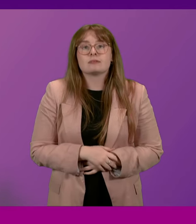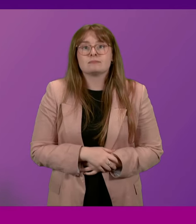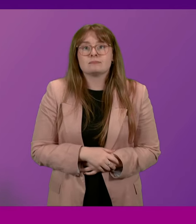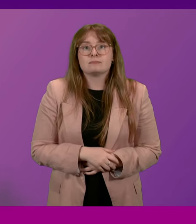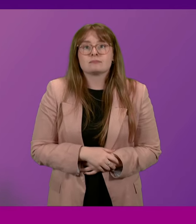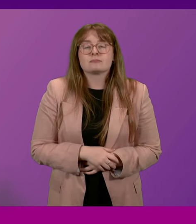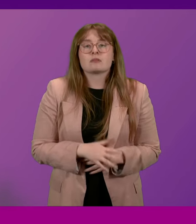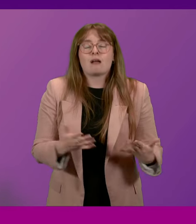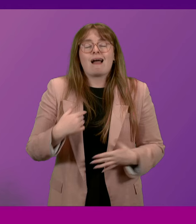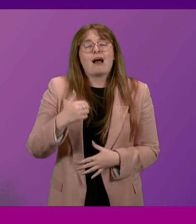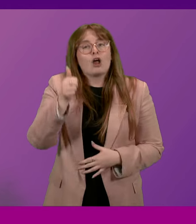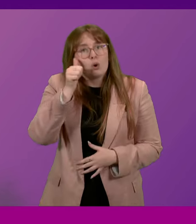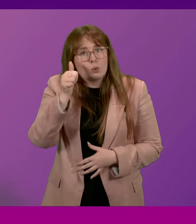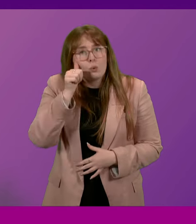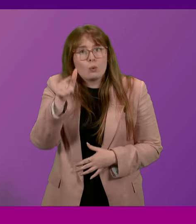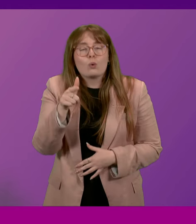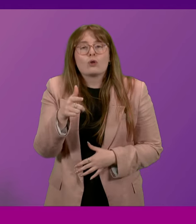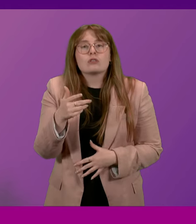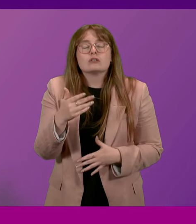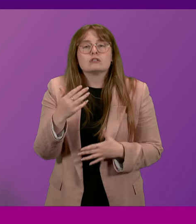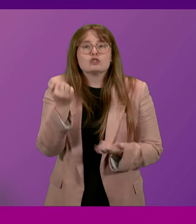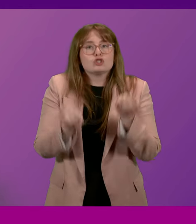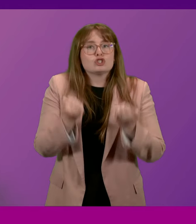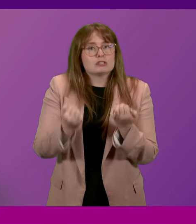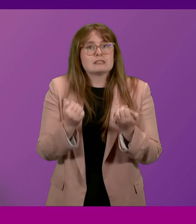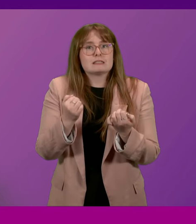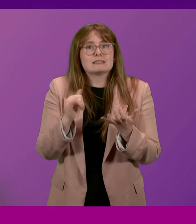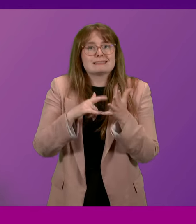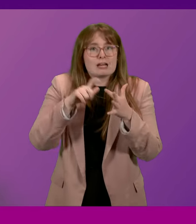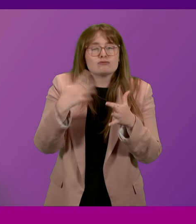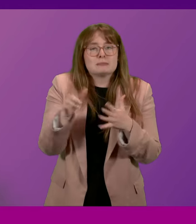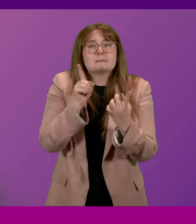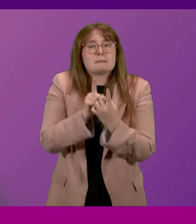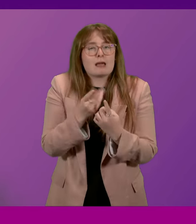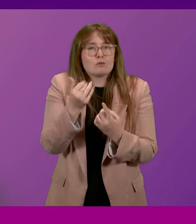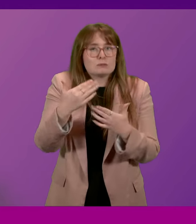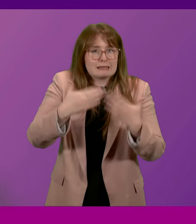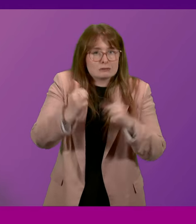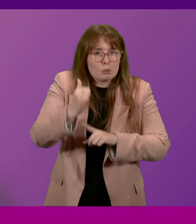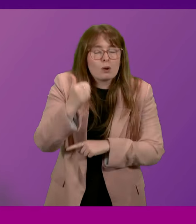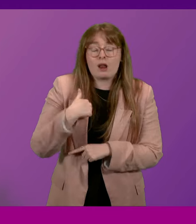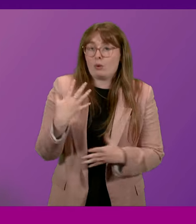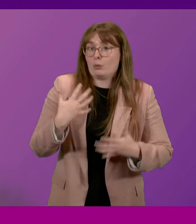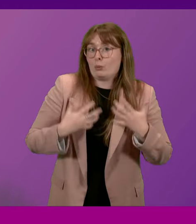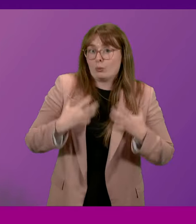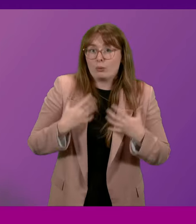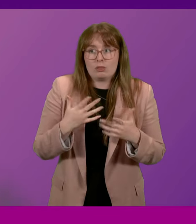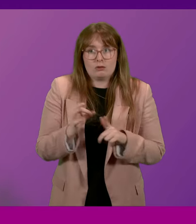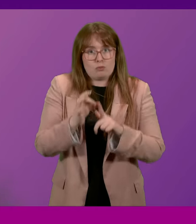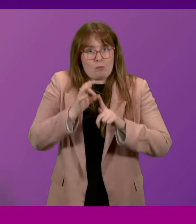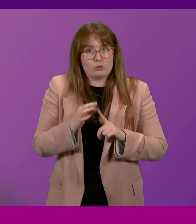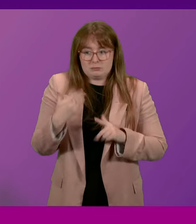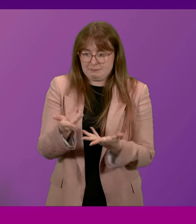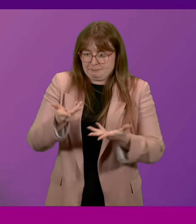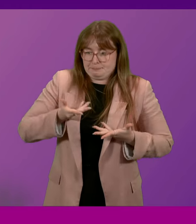I know that the Justice Secretary met with Pam Gossel on this and other questions yesterday and I'm very interested in the proposals that